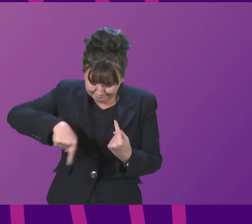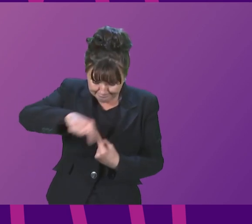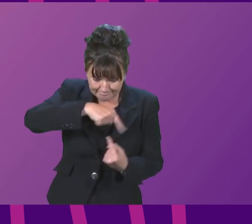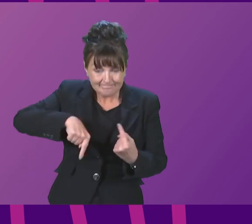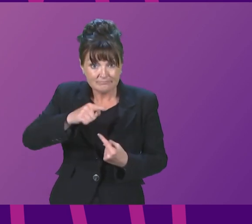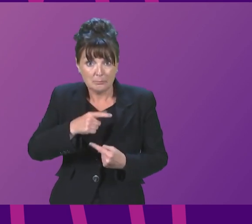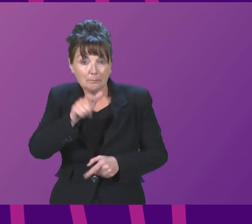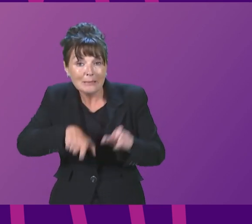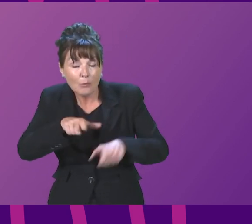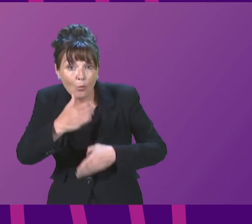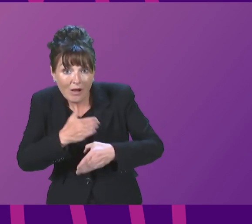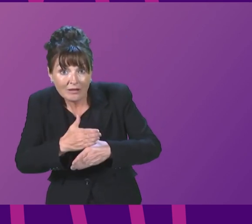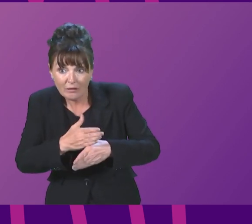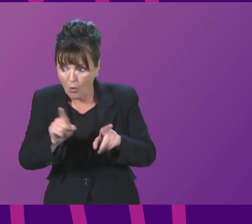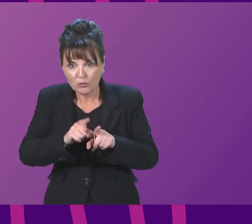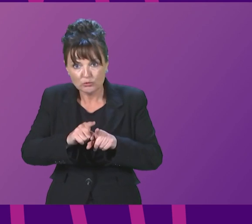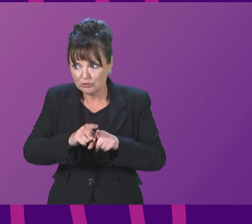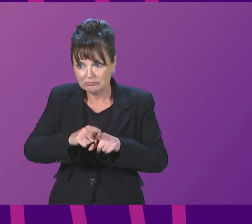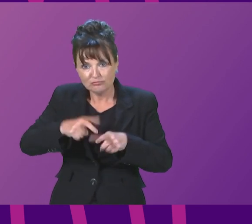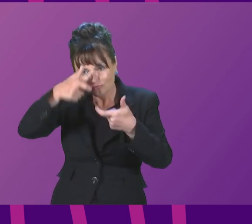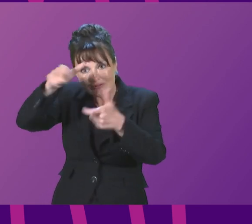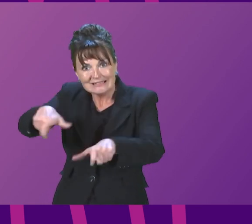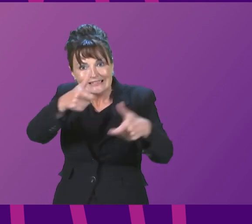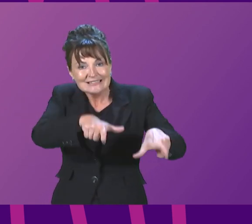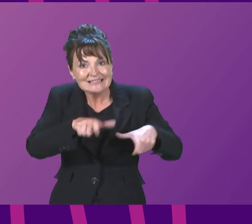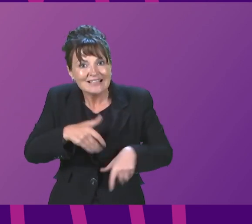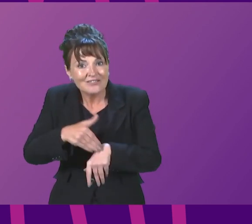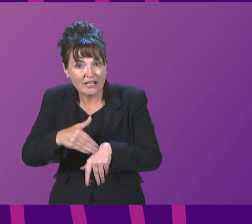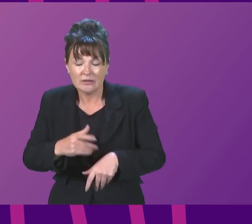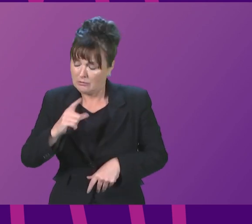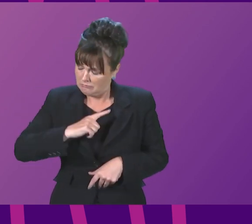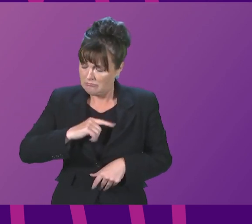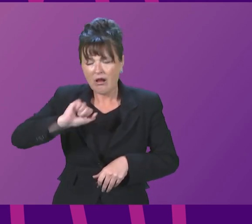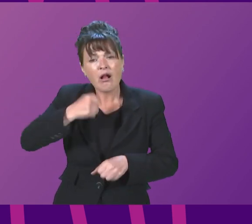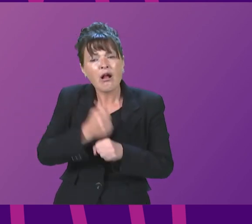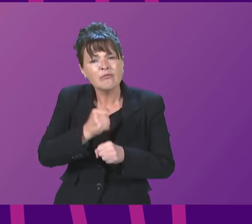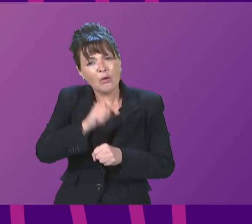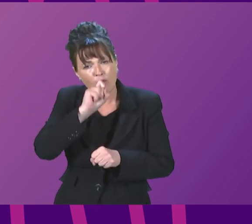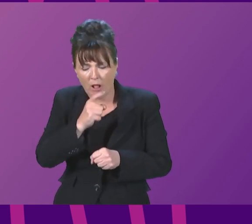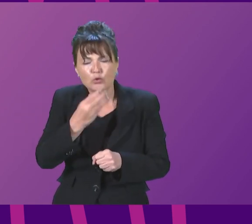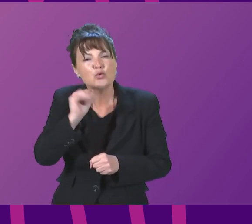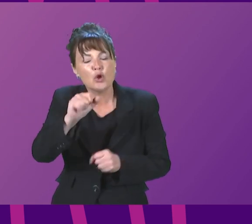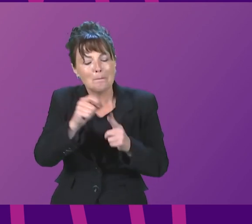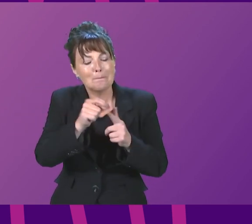government will do everything in our power to help those affected, including through our PACE initiative. I can say that South of Scotland Enterprise